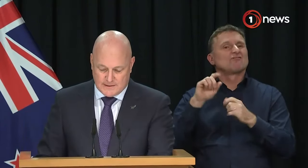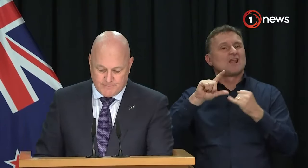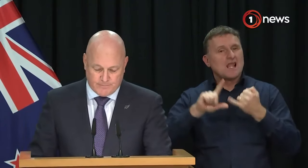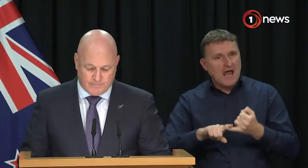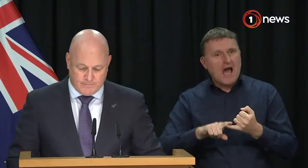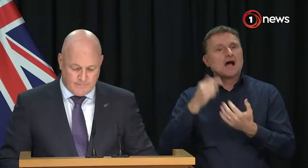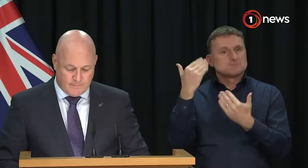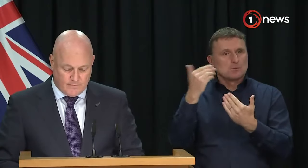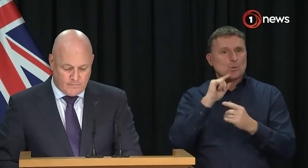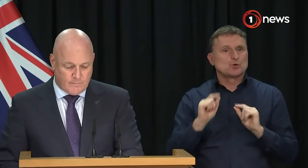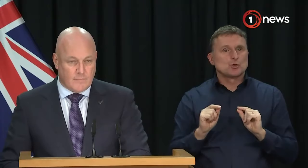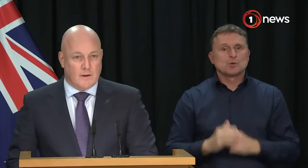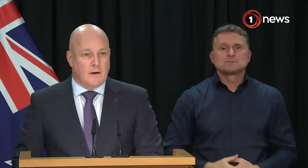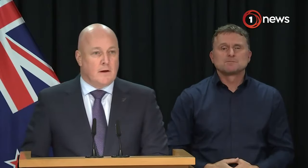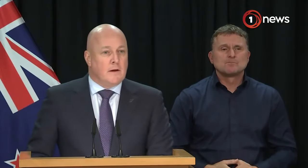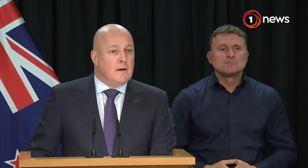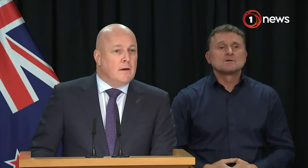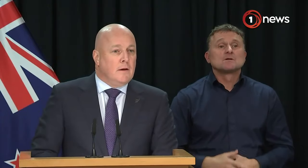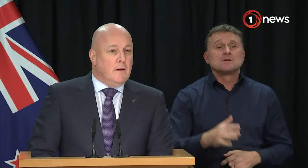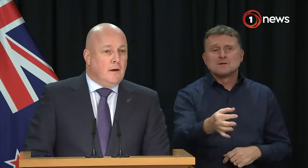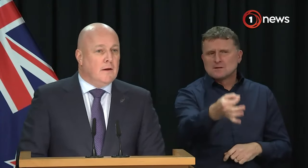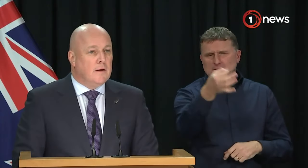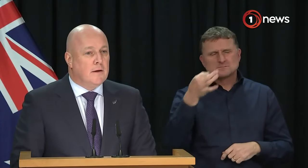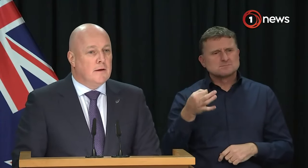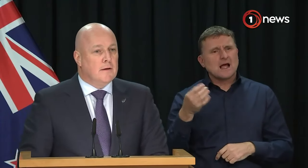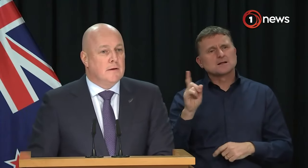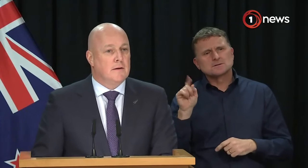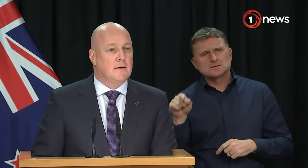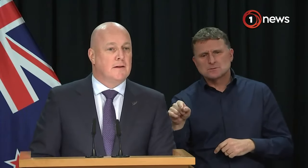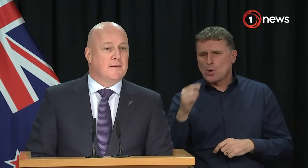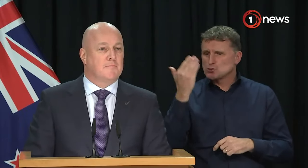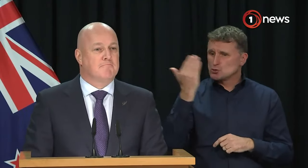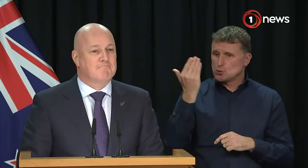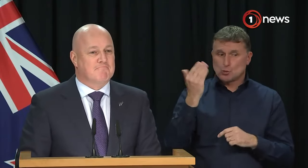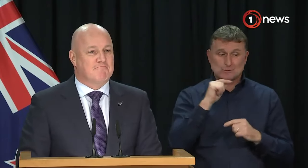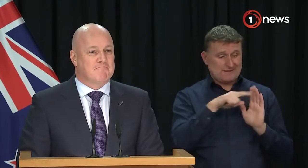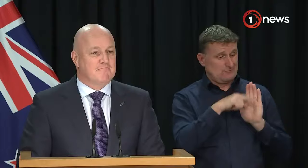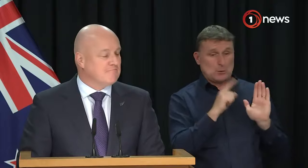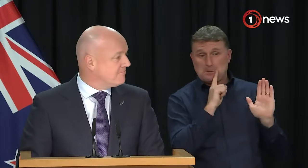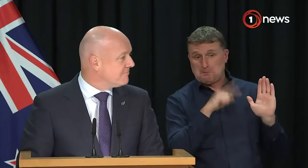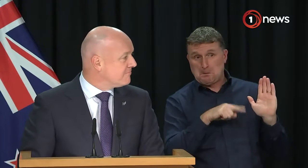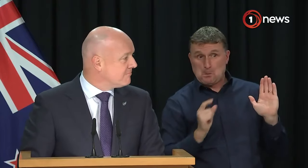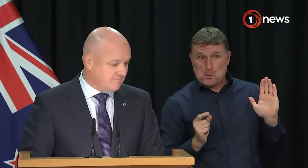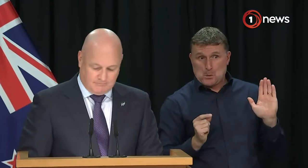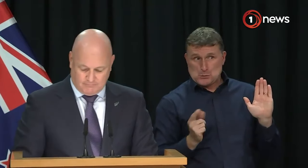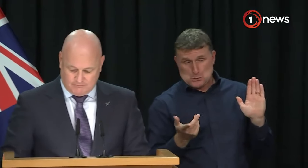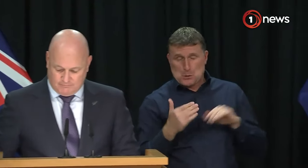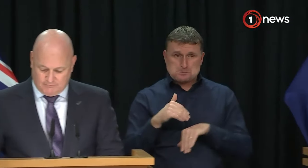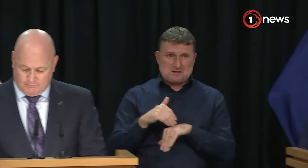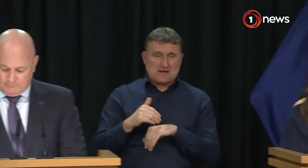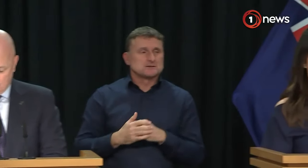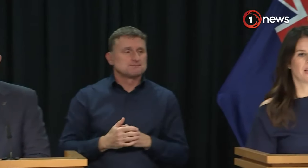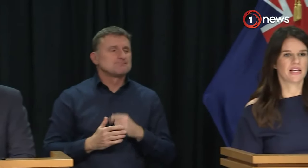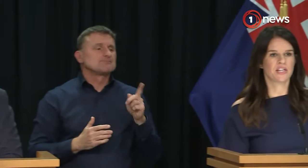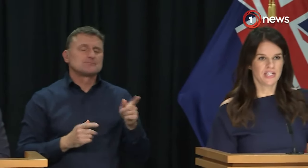take your questions. Minister, what are the consequences for schools not complying with the fund ban? We've already put Aero in